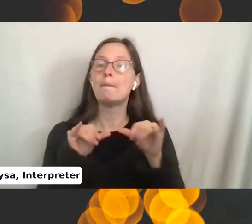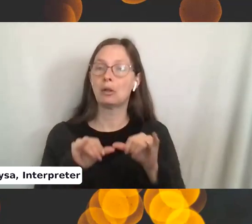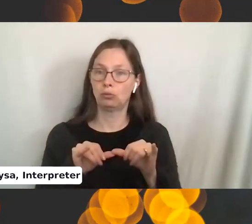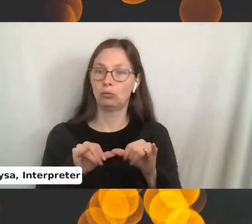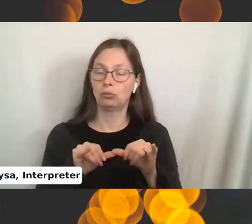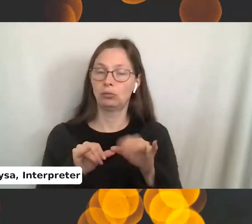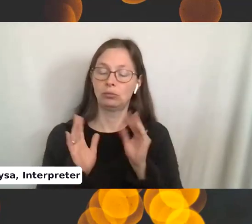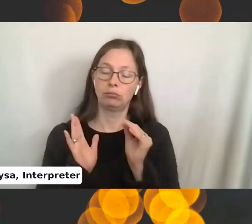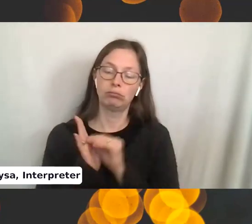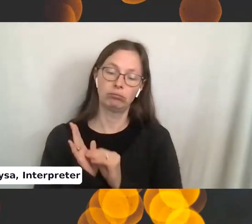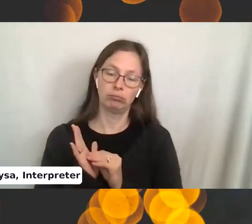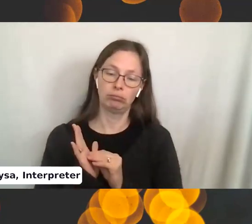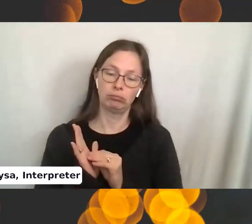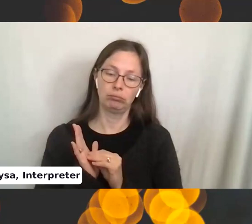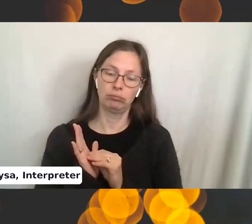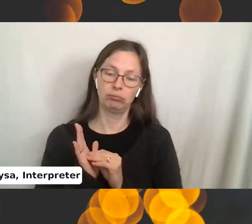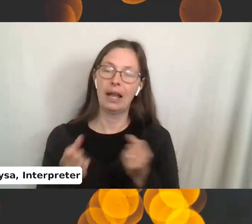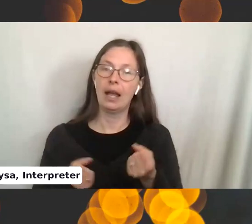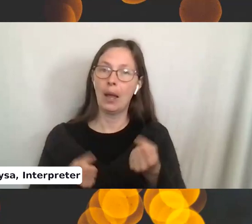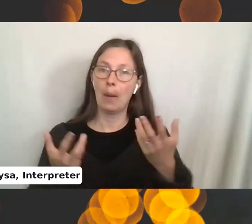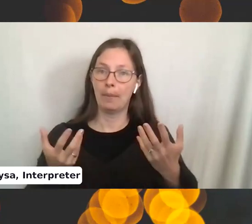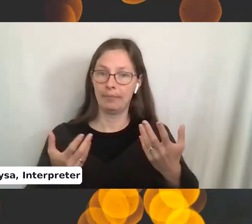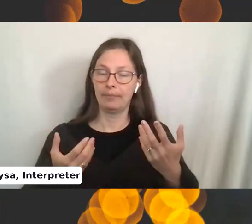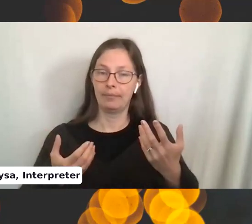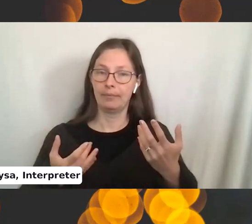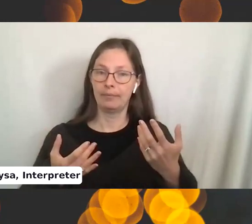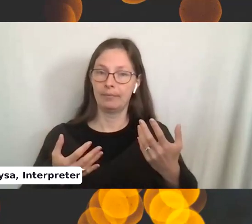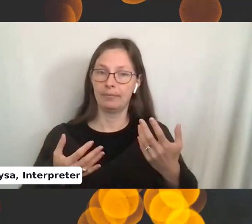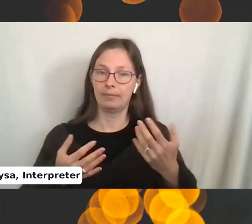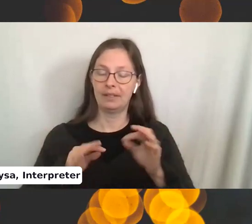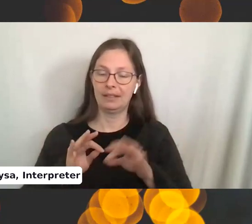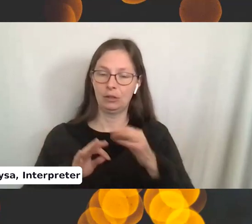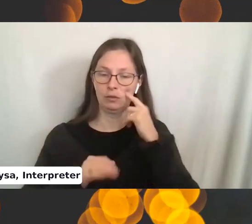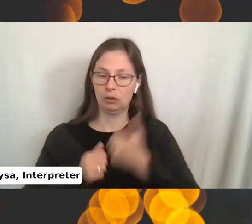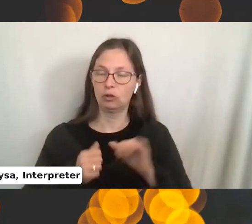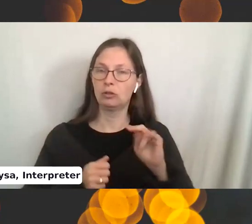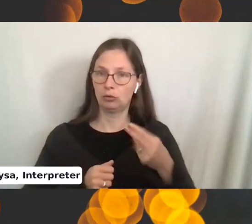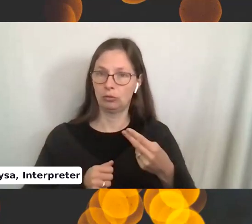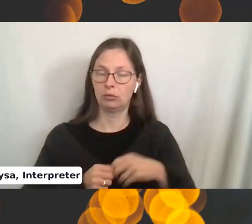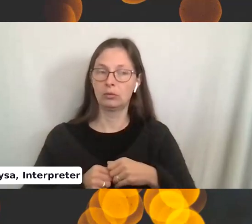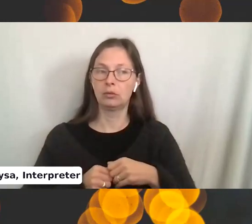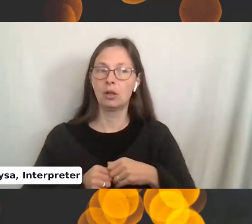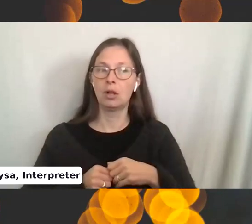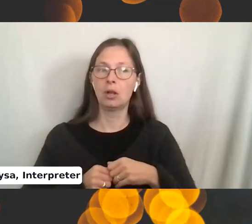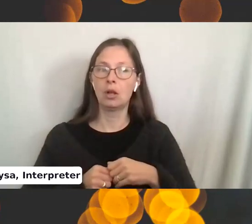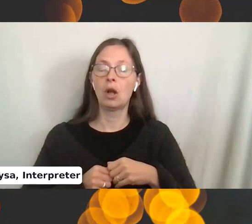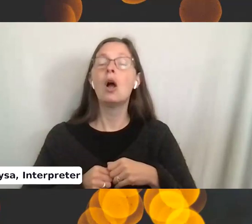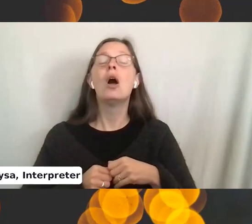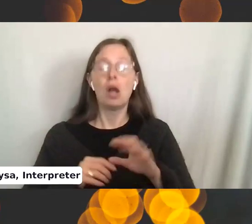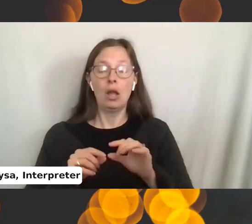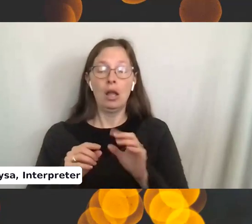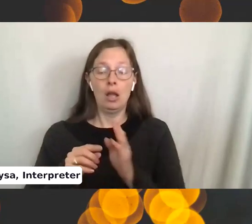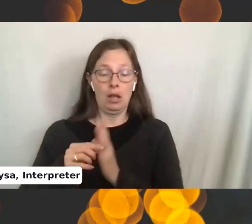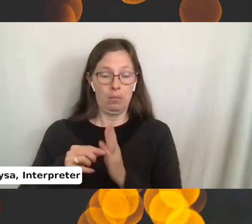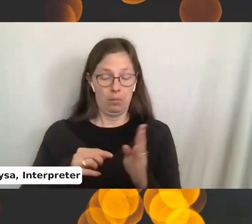down how many stitches per inch. As far as rows per inch, the